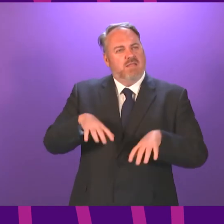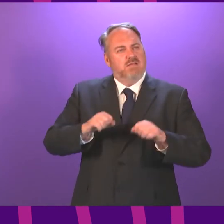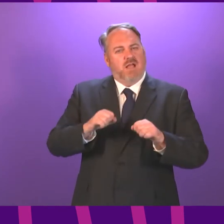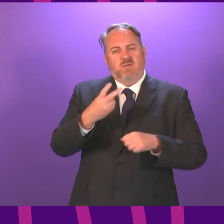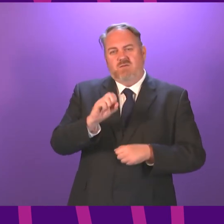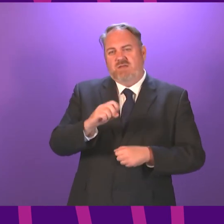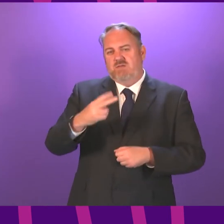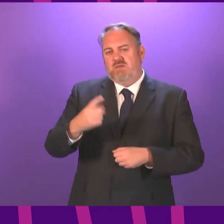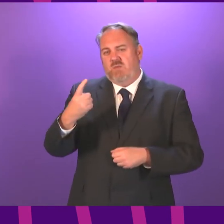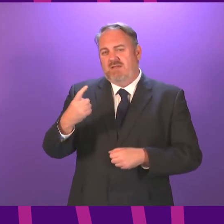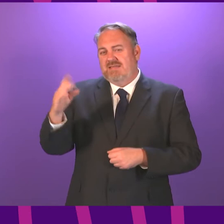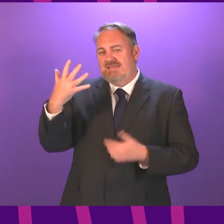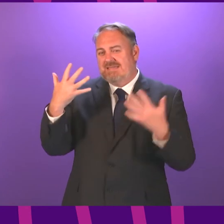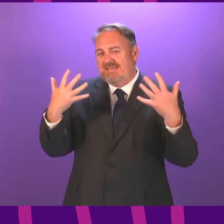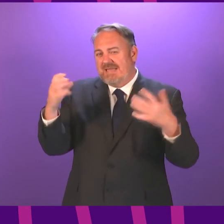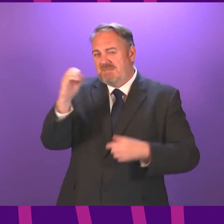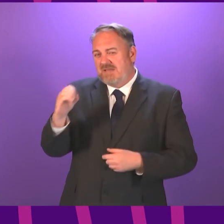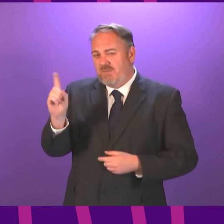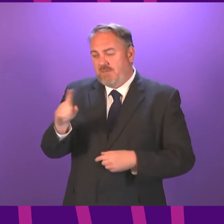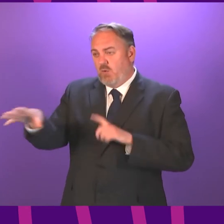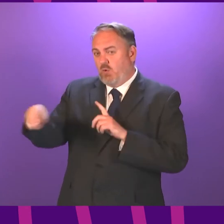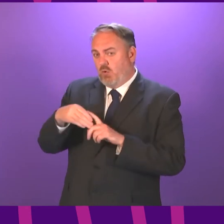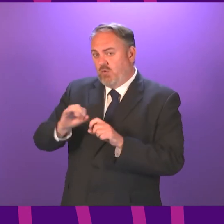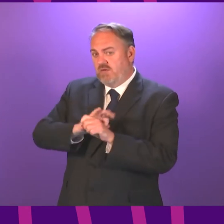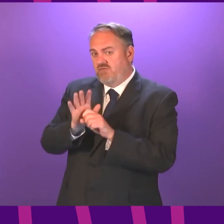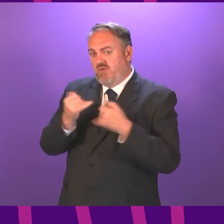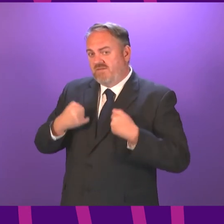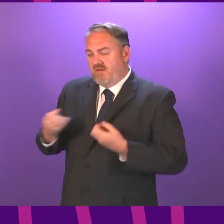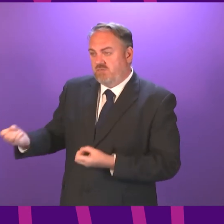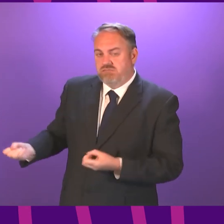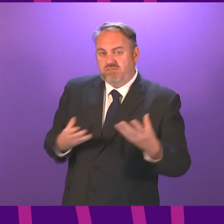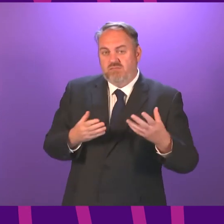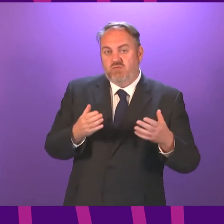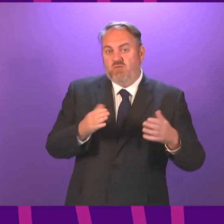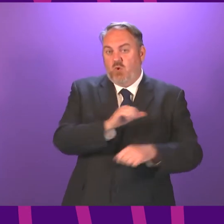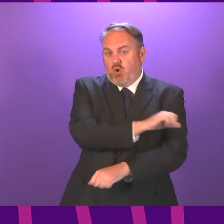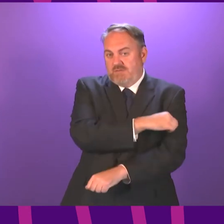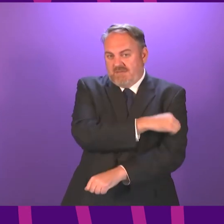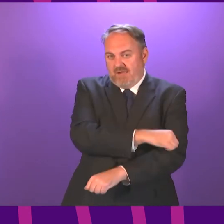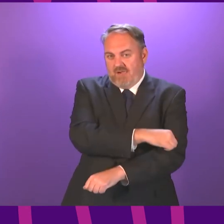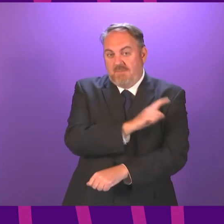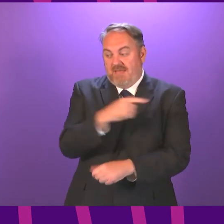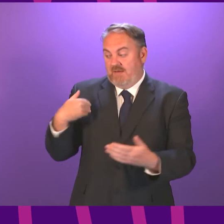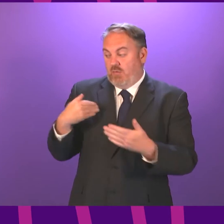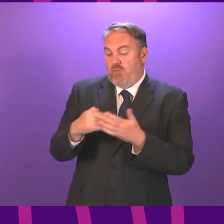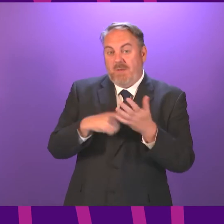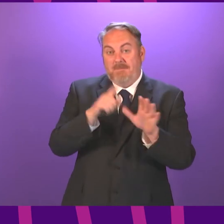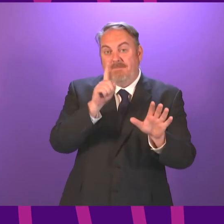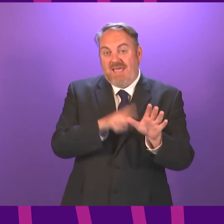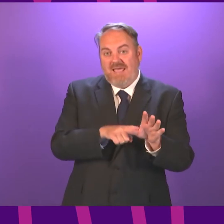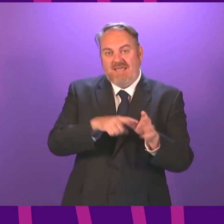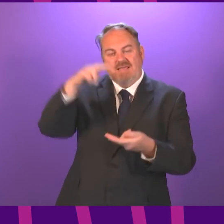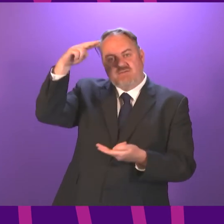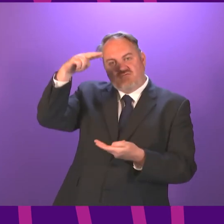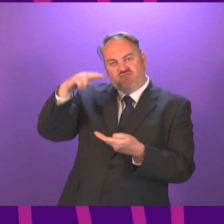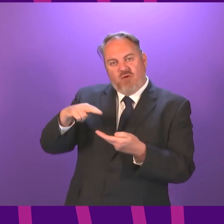% of new COVID cases were admitted to hospital over the course of May. That was 5%. That said, it's important